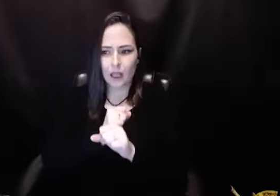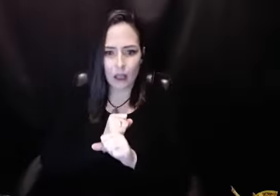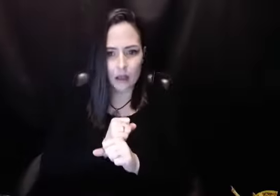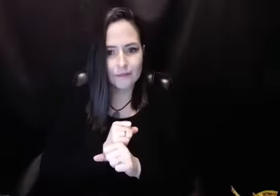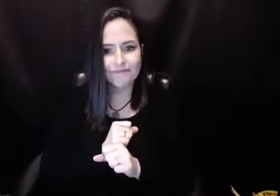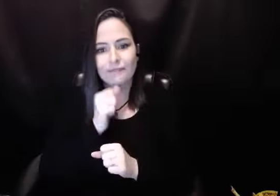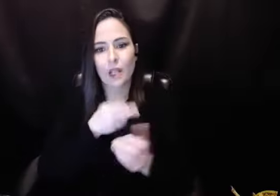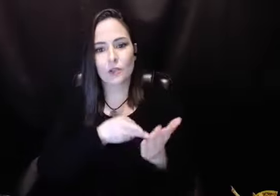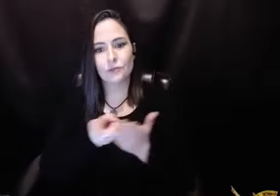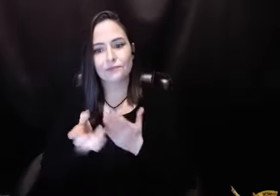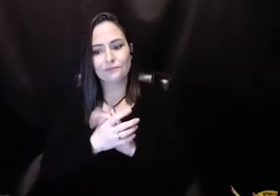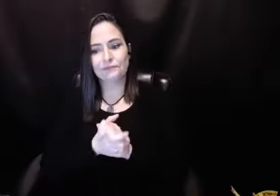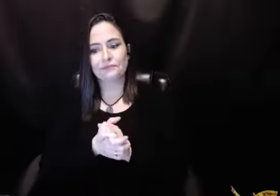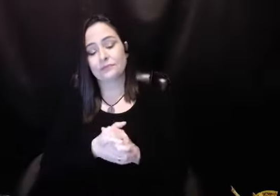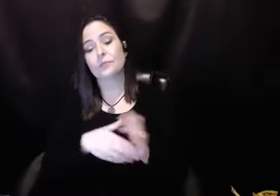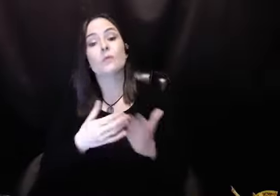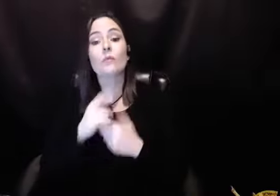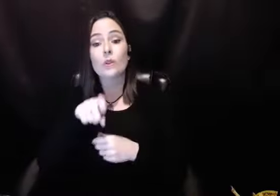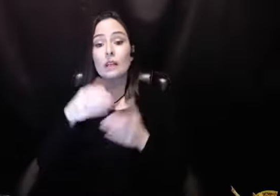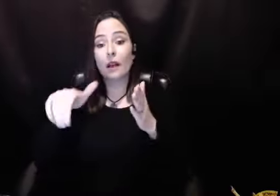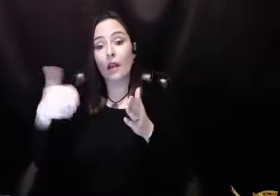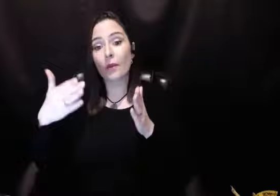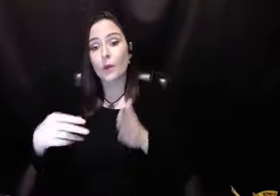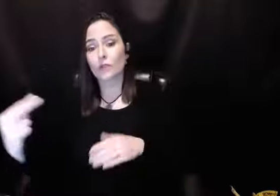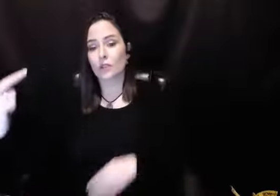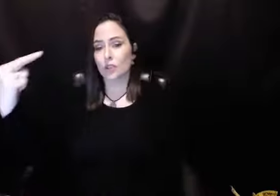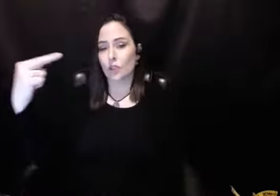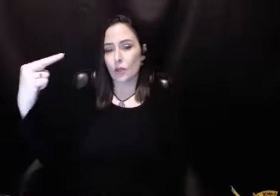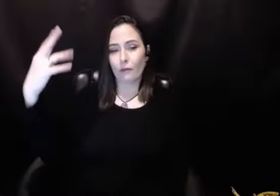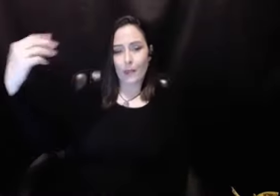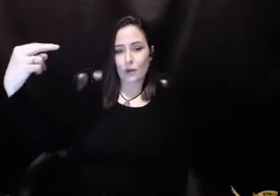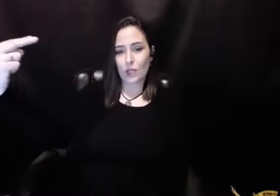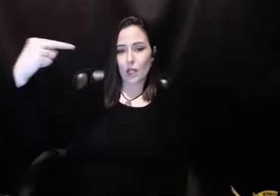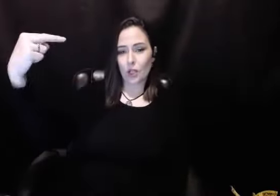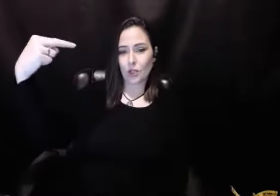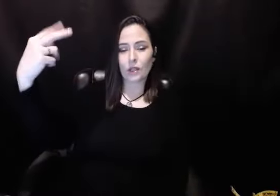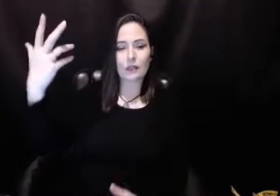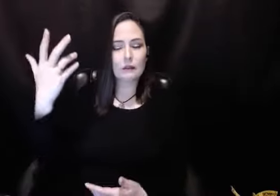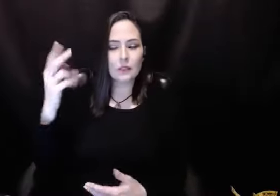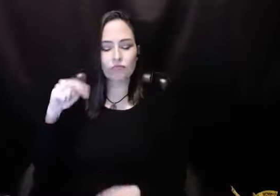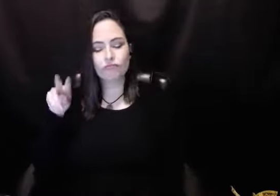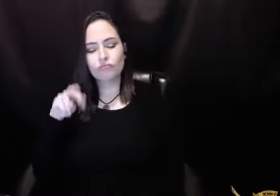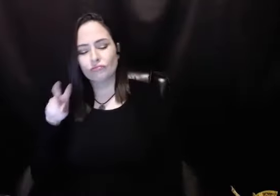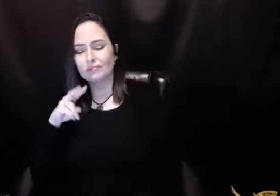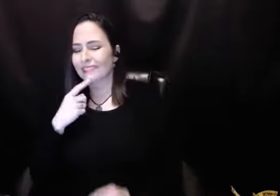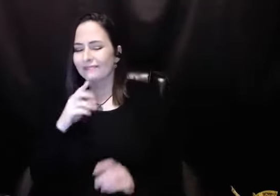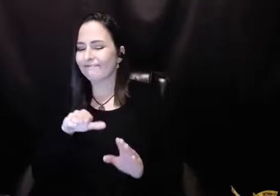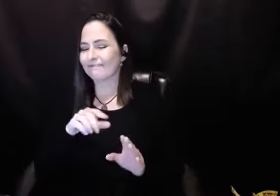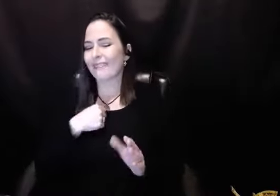pretty soon it's that way, and it wasn't that way at all. But you need someone that is right there and who's watching the whole story